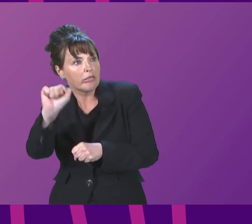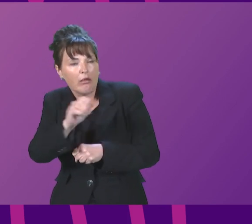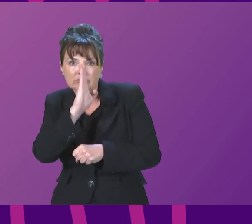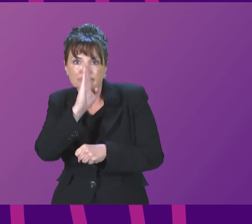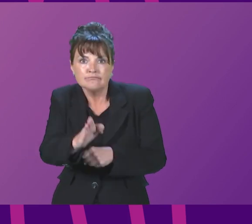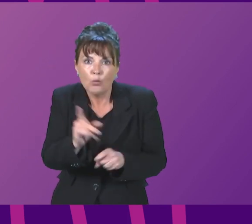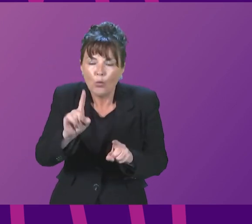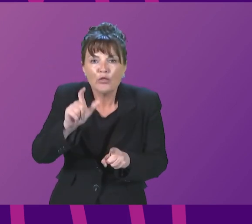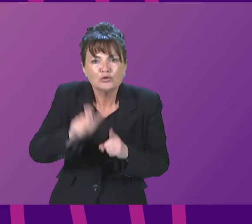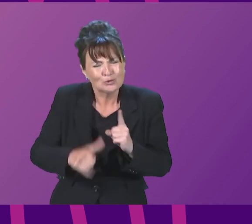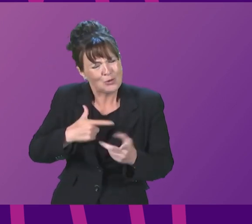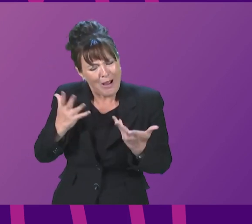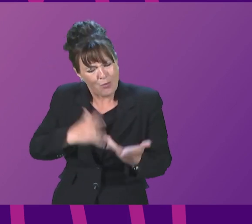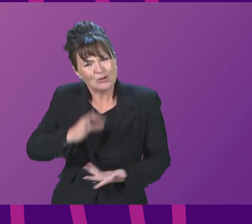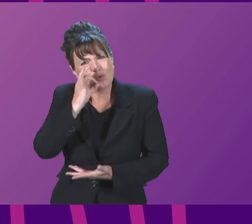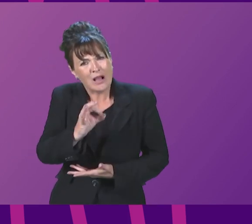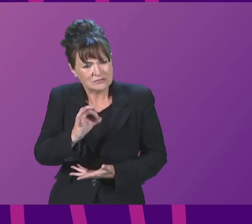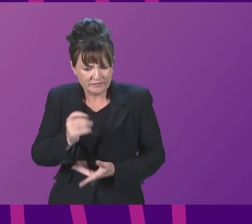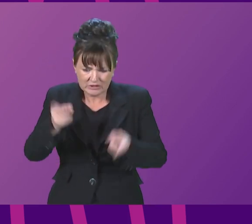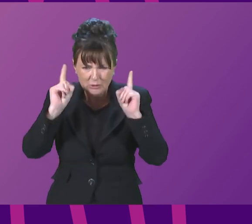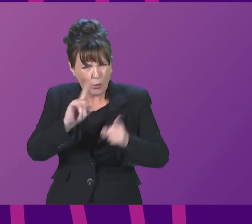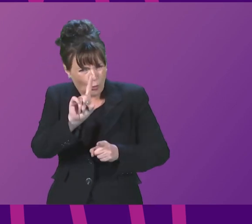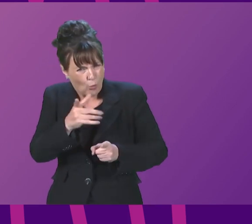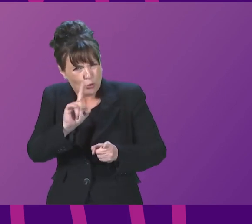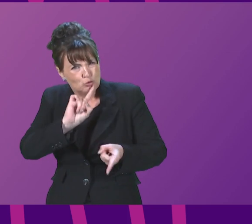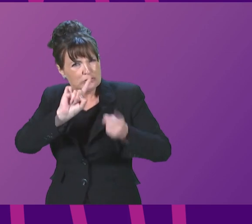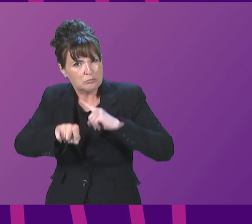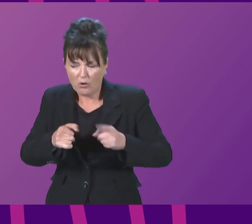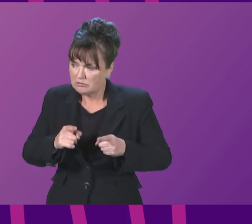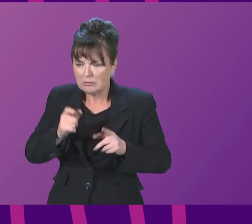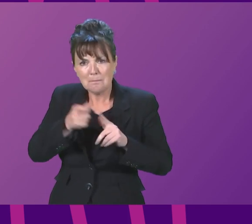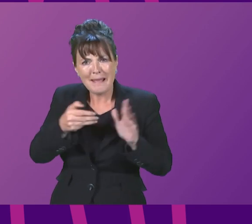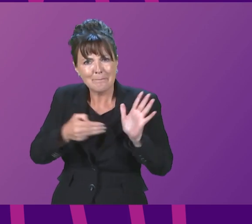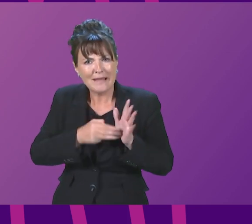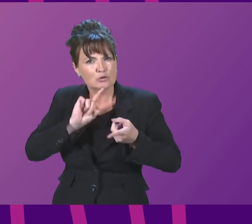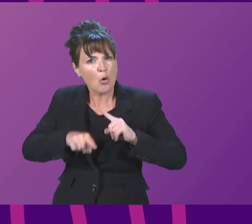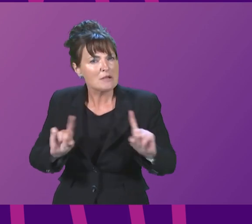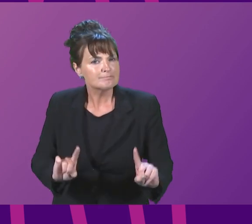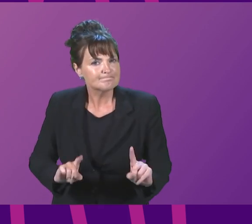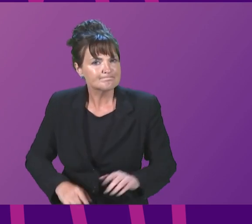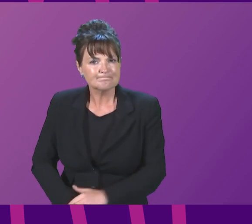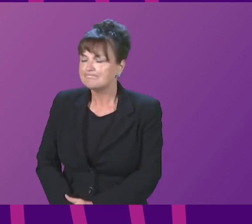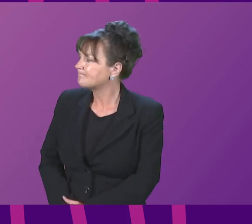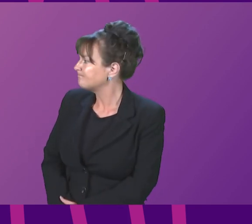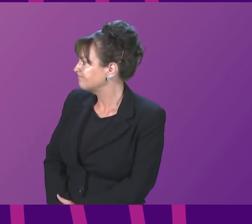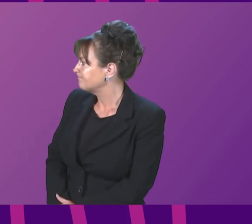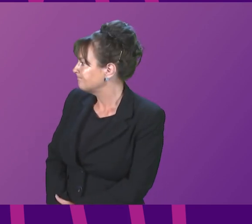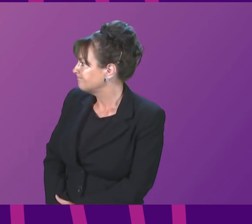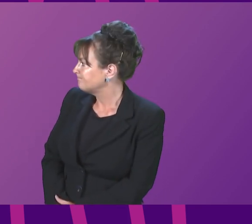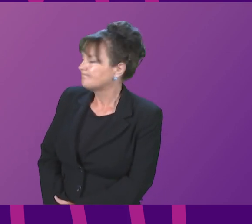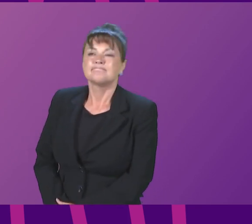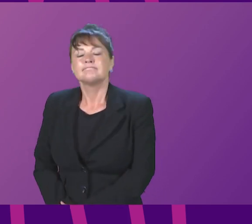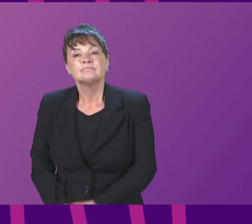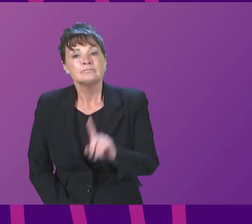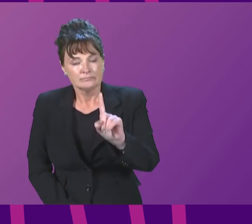First Minister what her response is to the Prime Minister's comments? Thank you. First Minister. Well firstly, let me take the opportunity to reaffirm